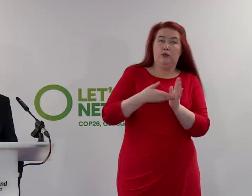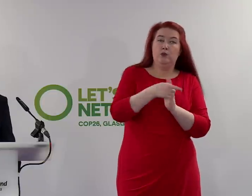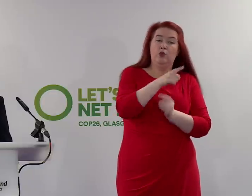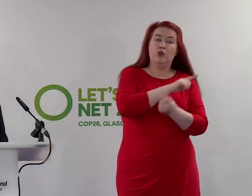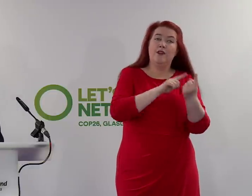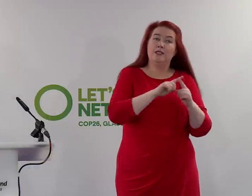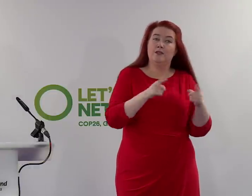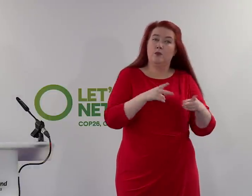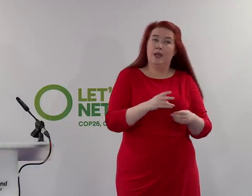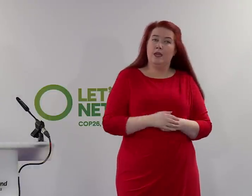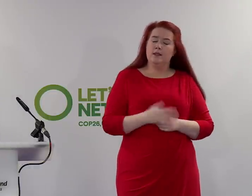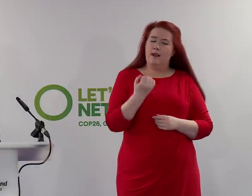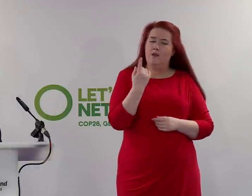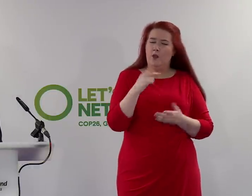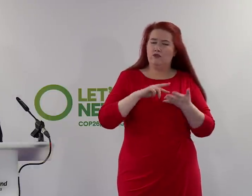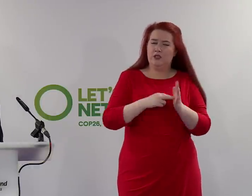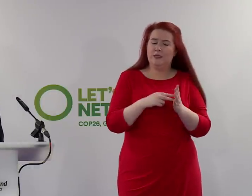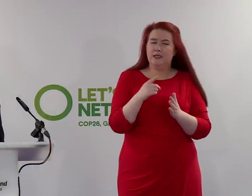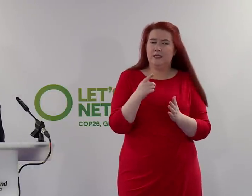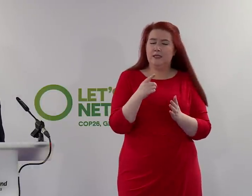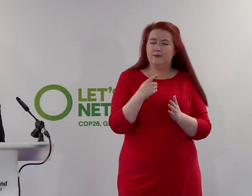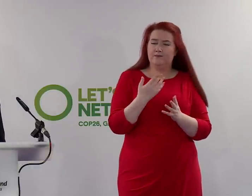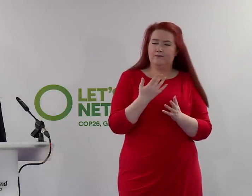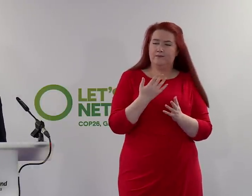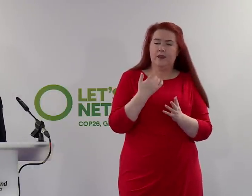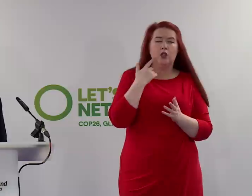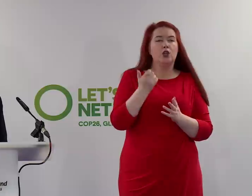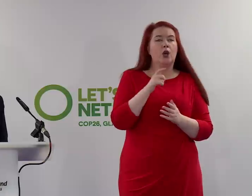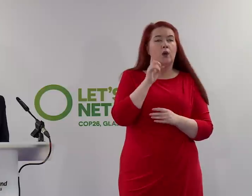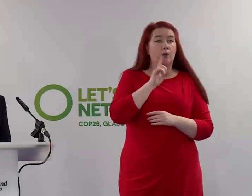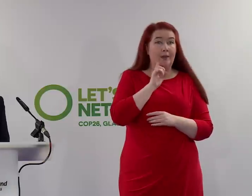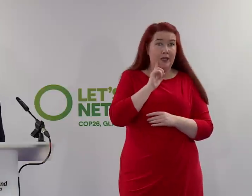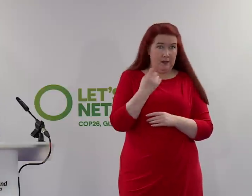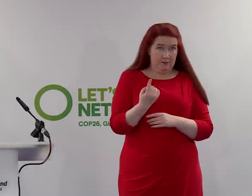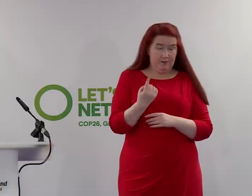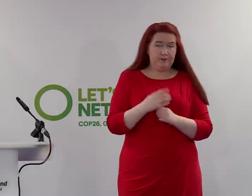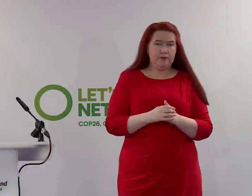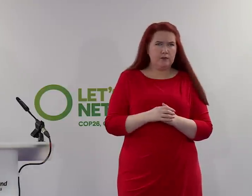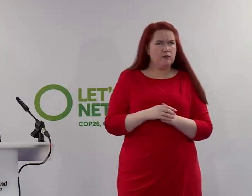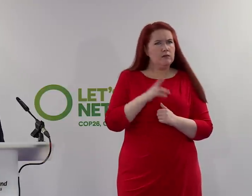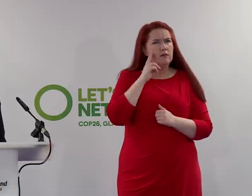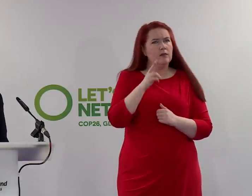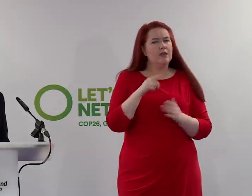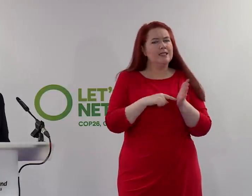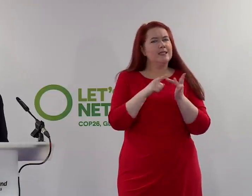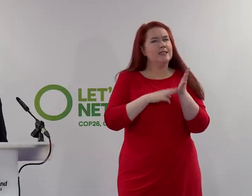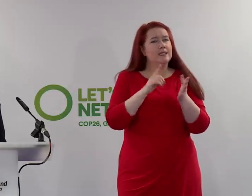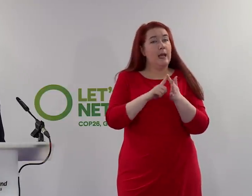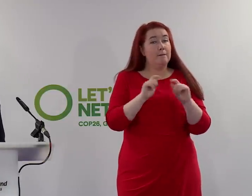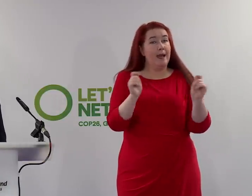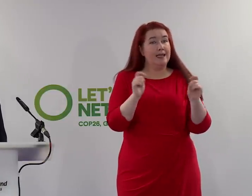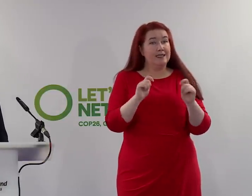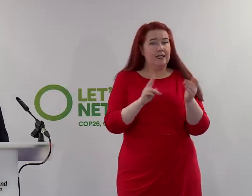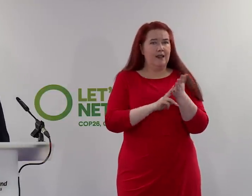ways. I have an arrangement with a young woman who you may have seen, I think, on the front cover of Time magazine this week,